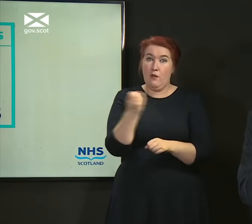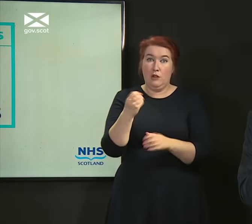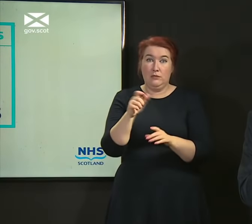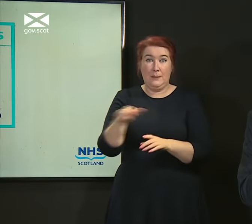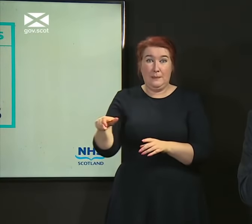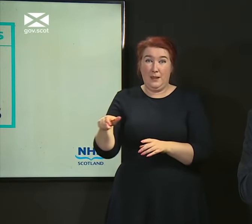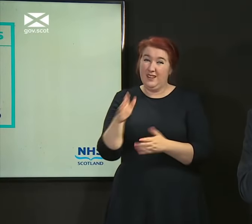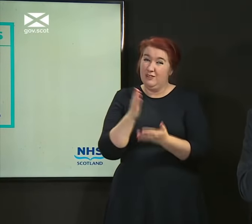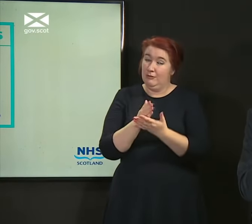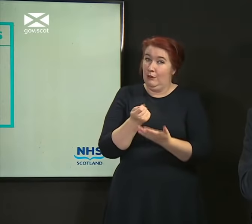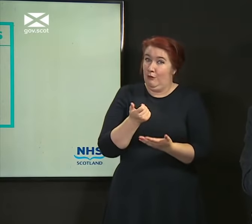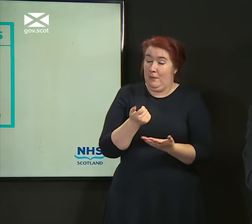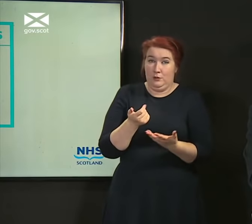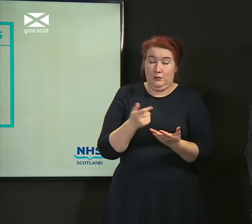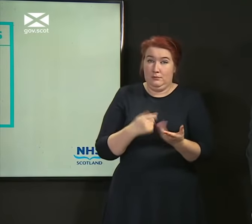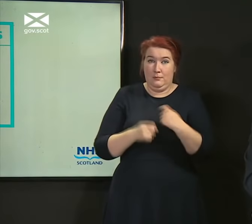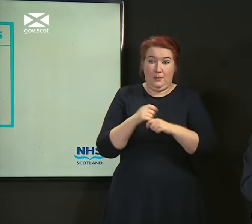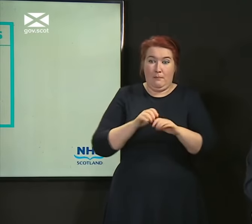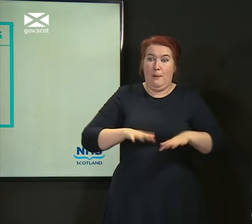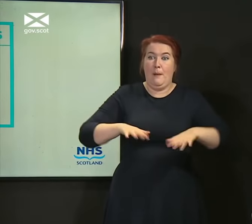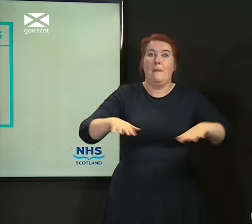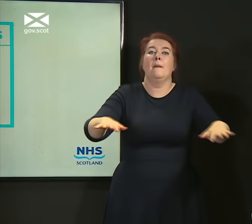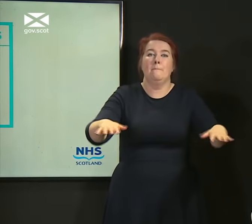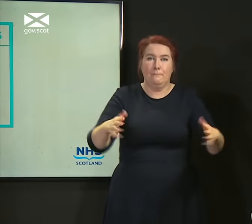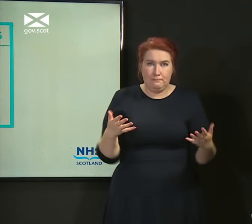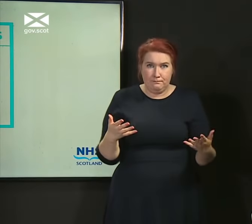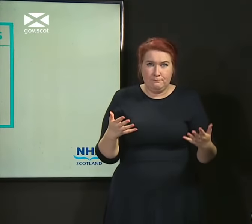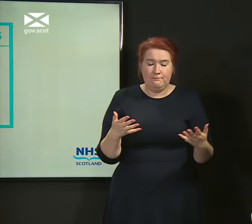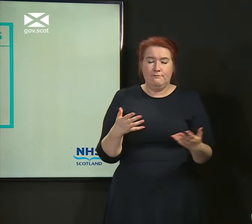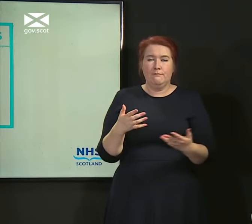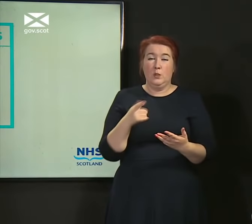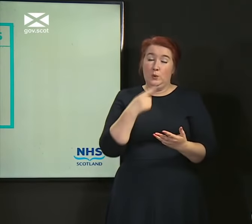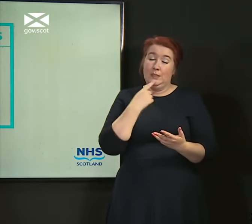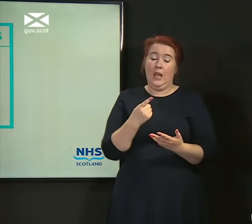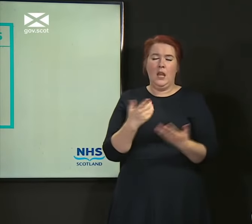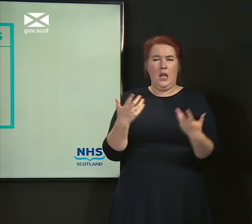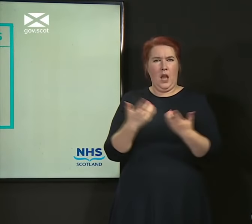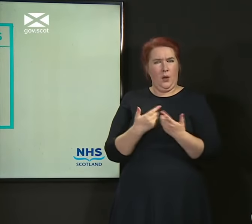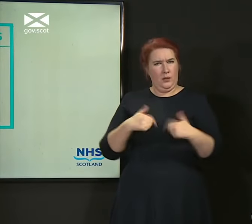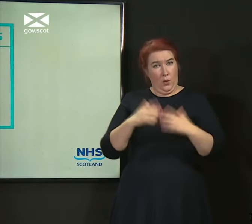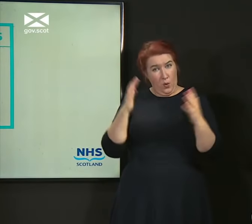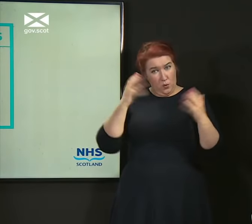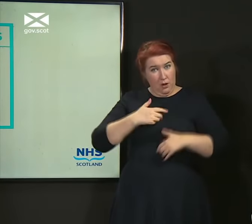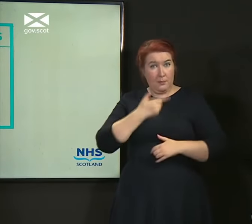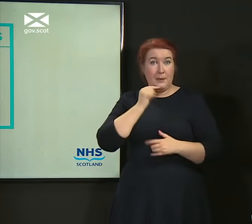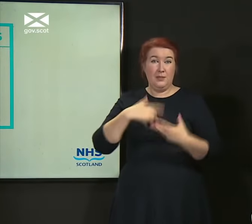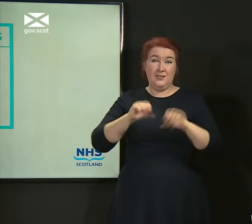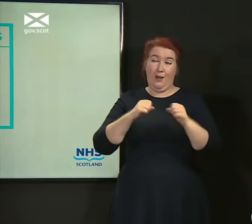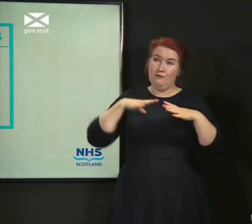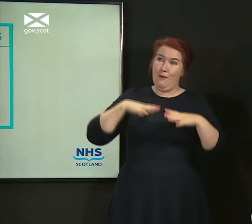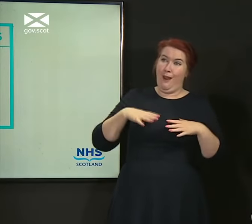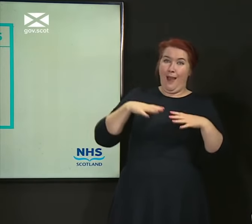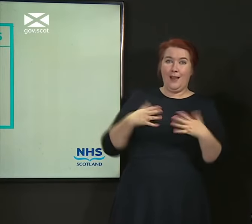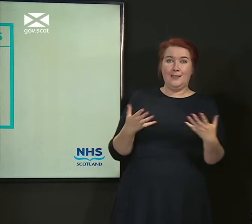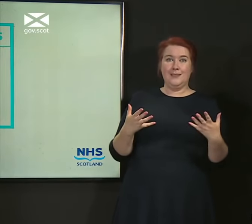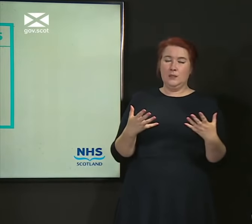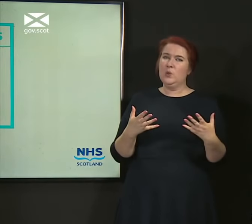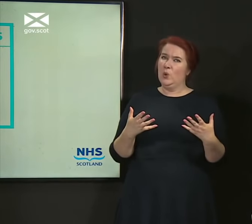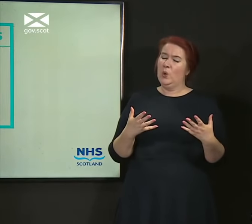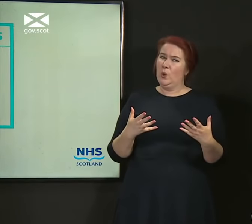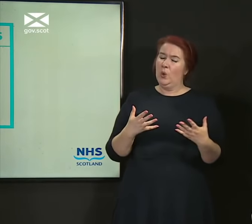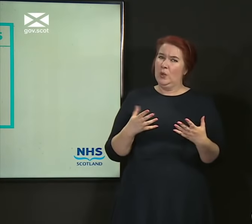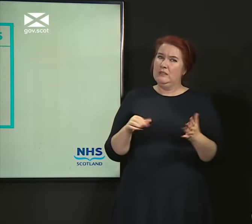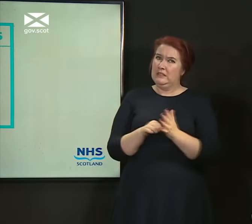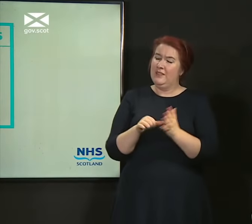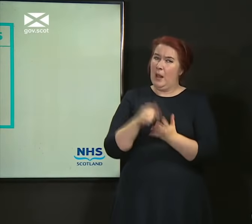not many. So that takes us to your second question, which is how worried are we about people just beginning to relax a little bit? And it's a real balance.